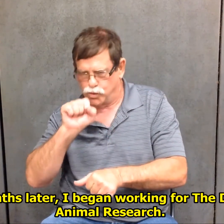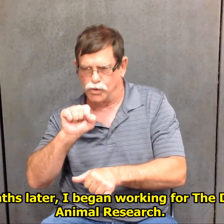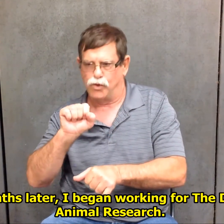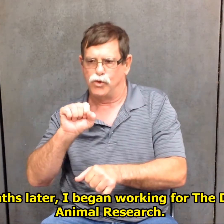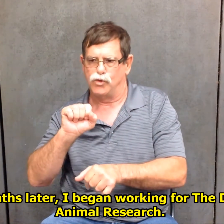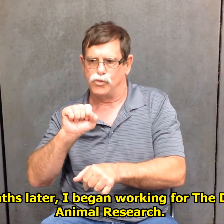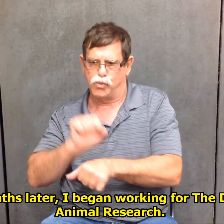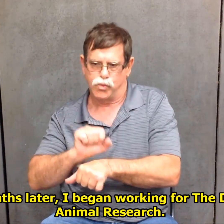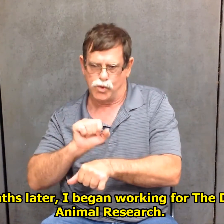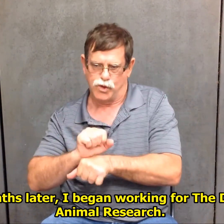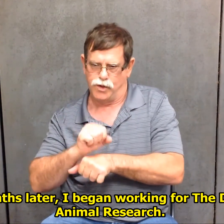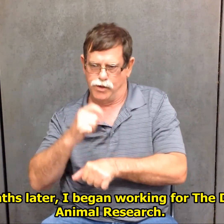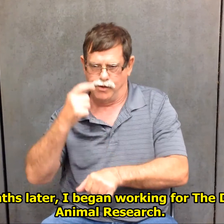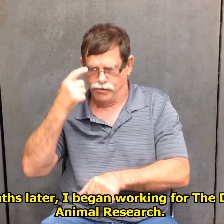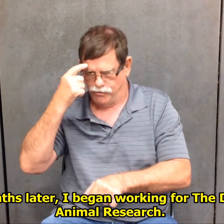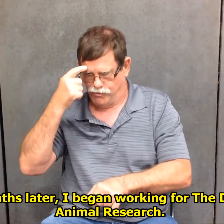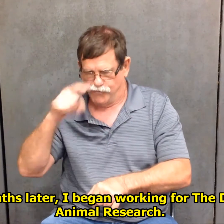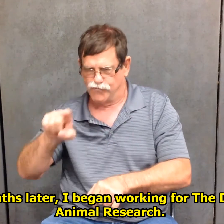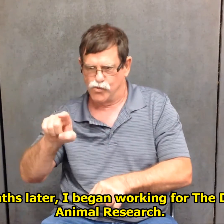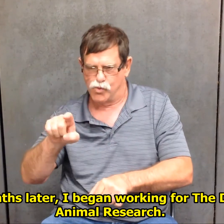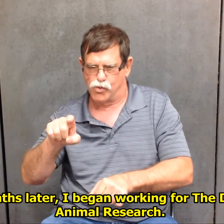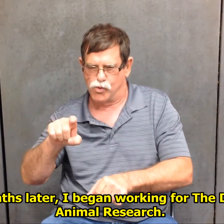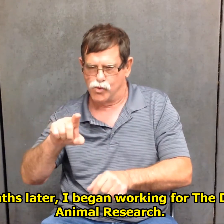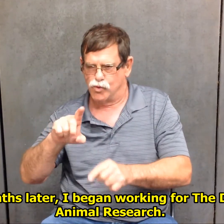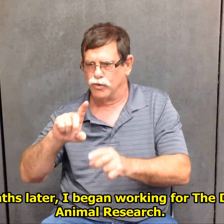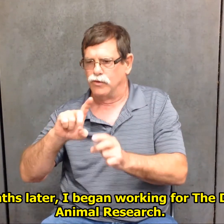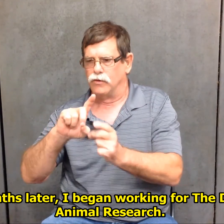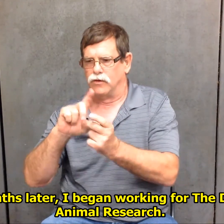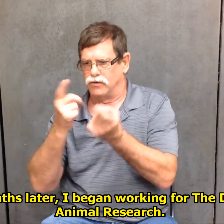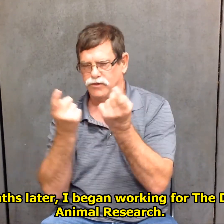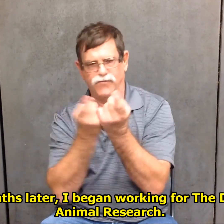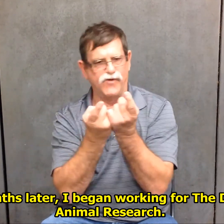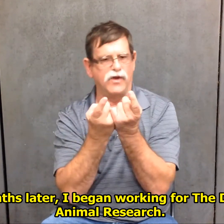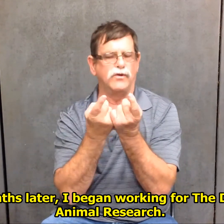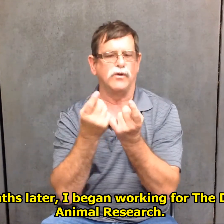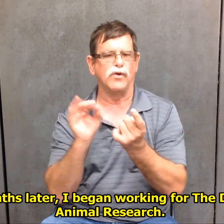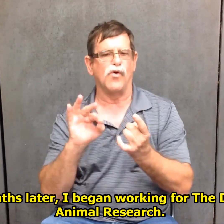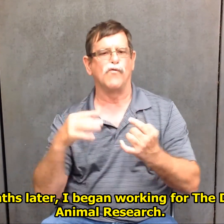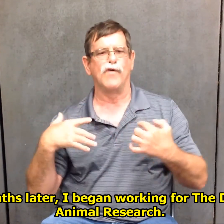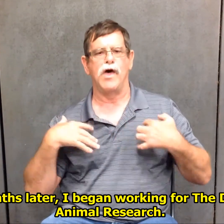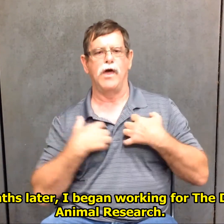A few months later, I began working for the Division of Animal Research.